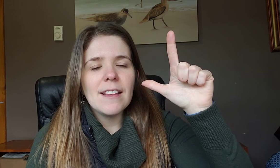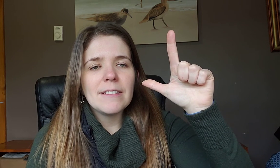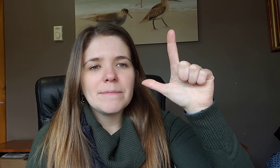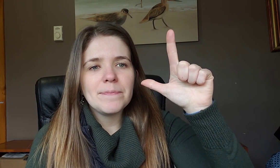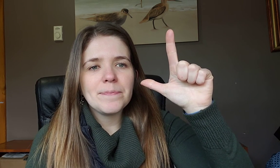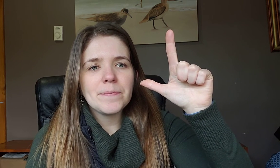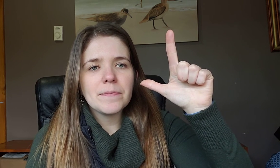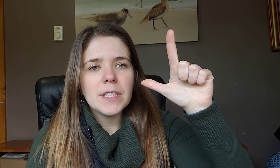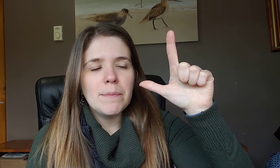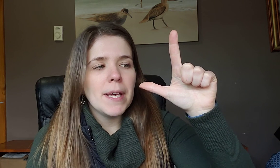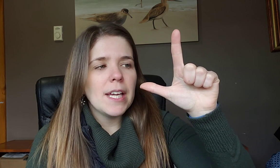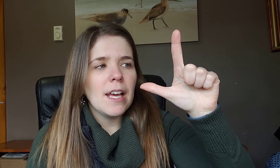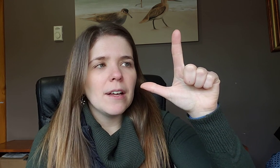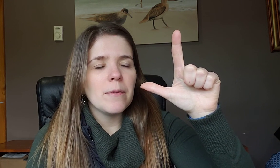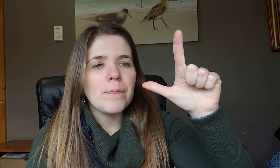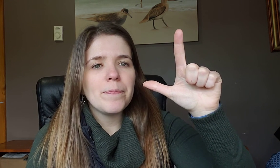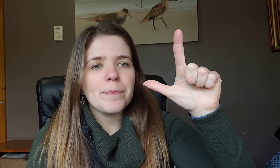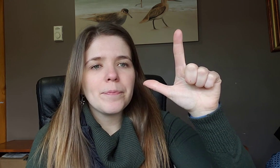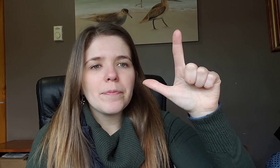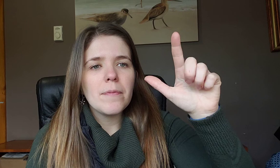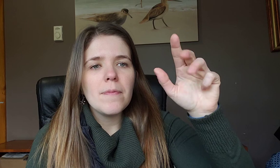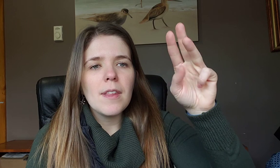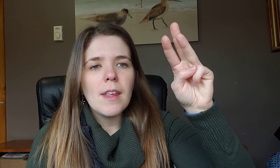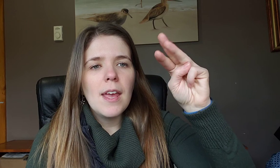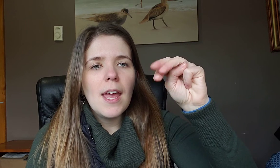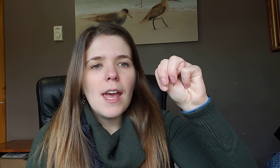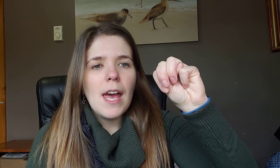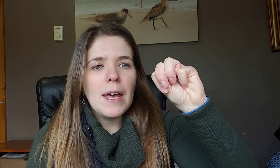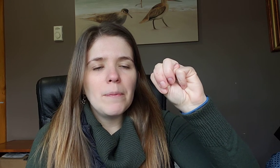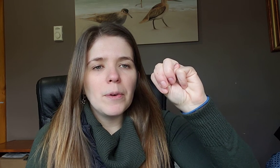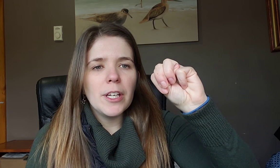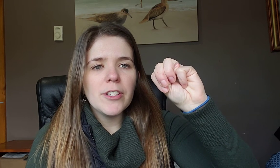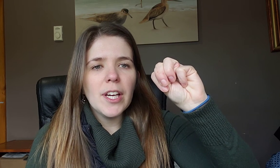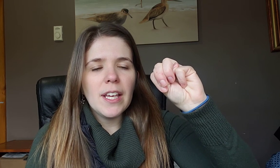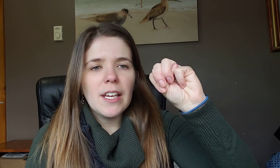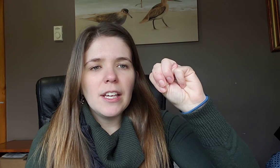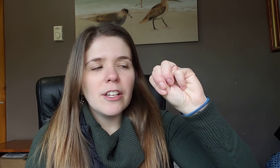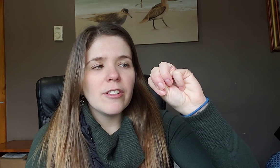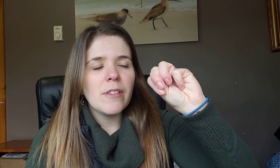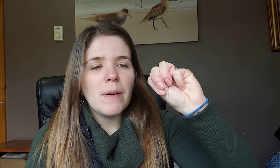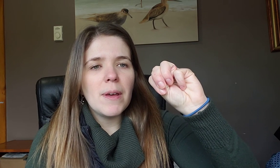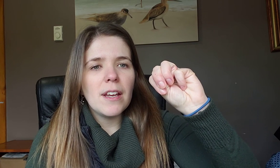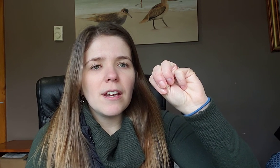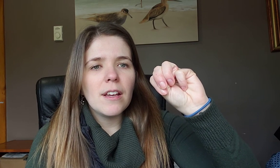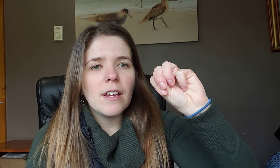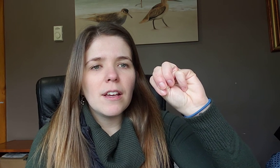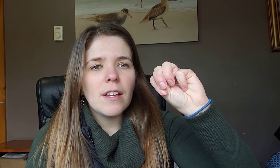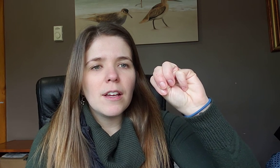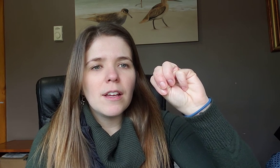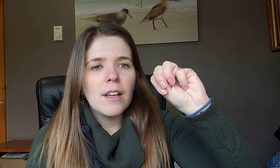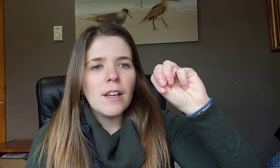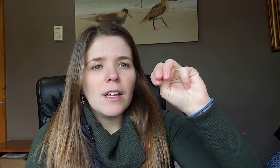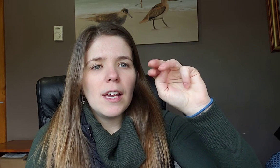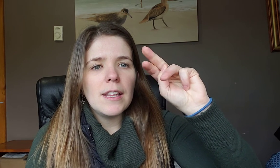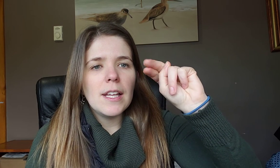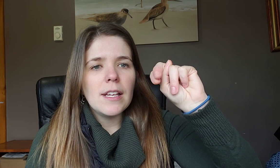make an L M where you're tucking your thumb in and then